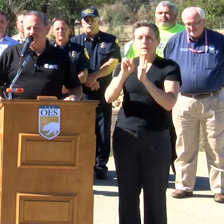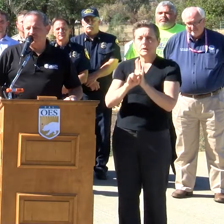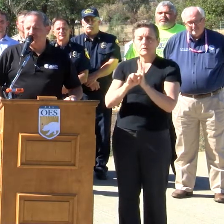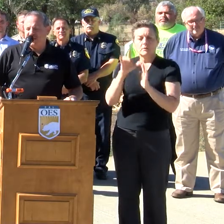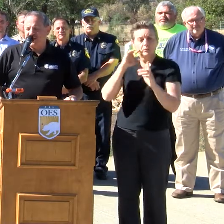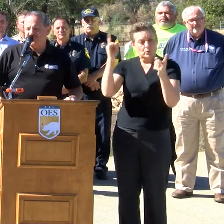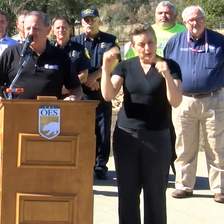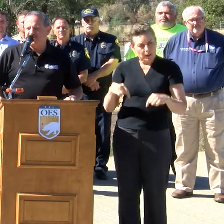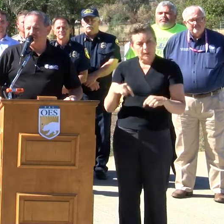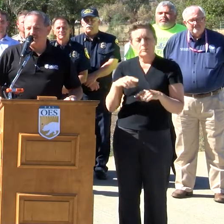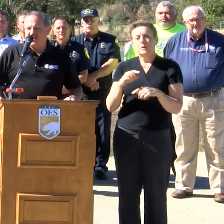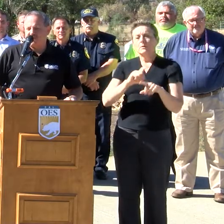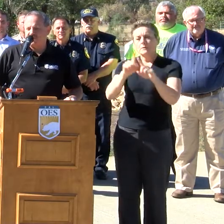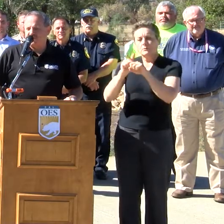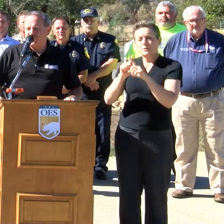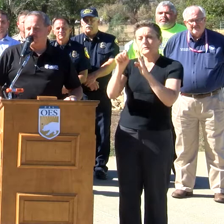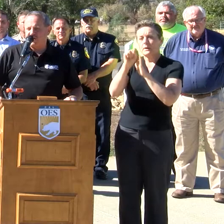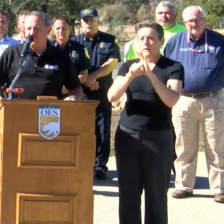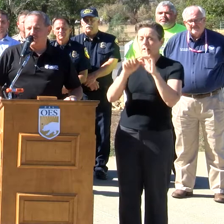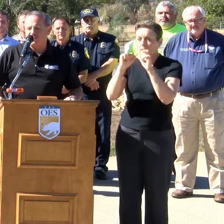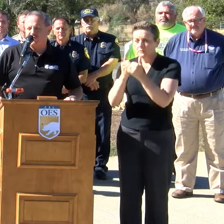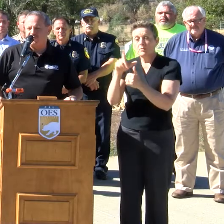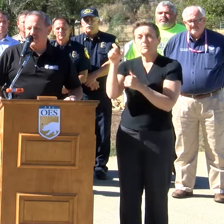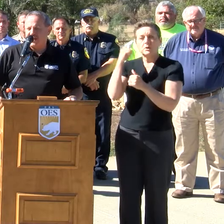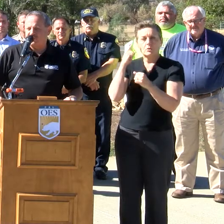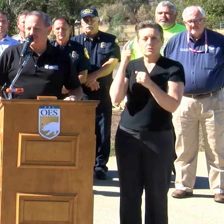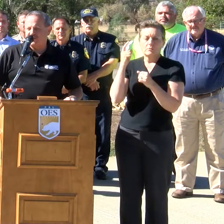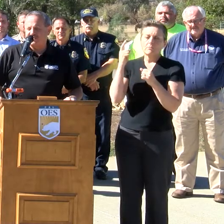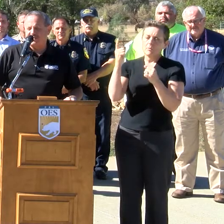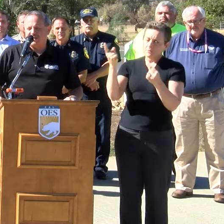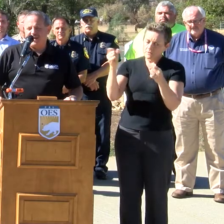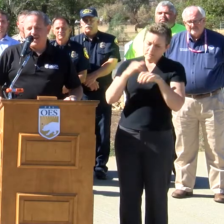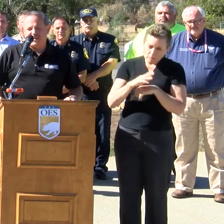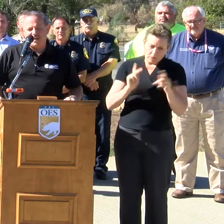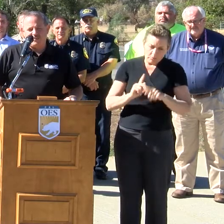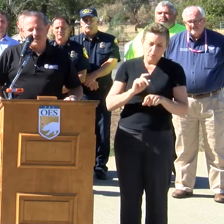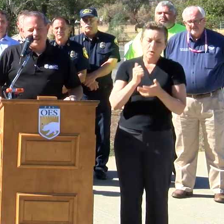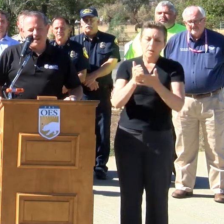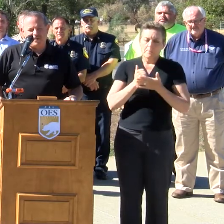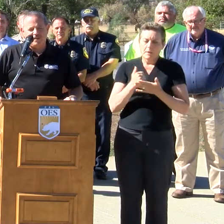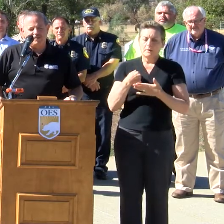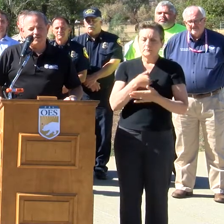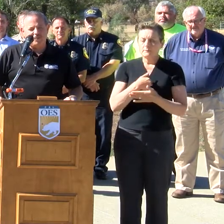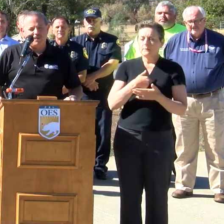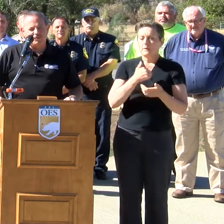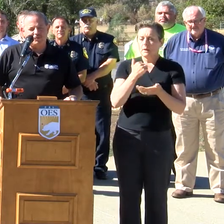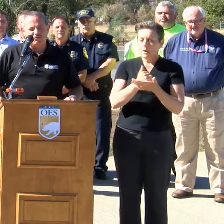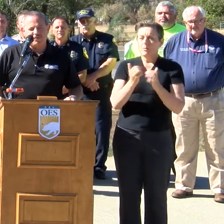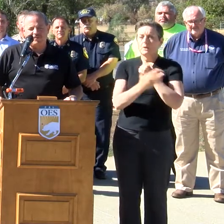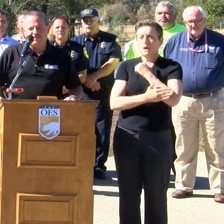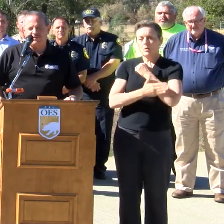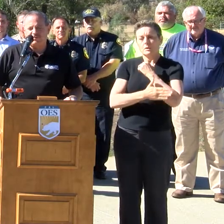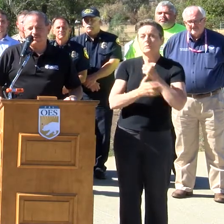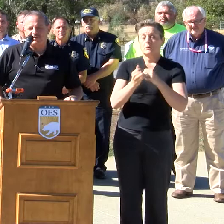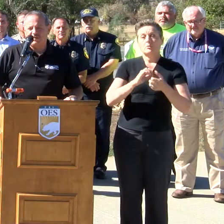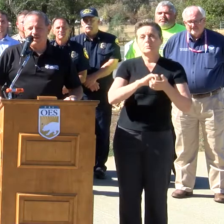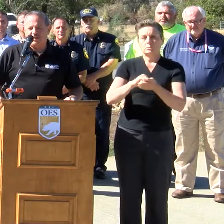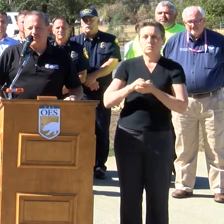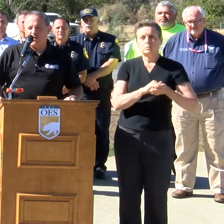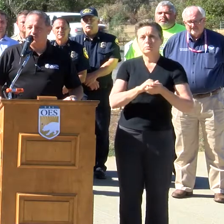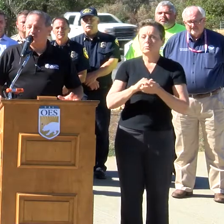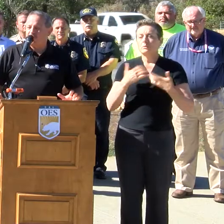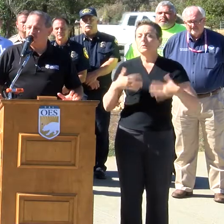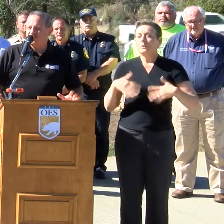from state agencies and now from the federal government to have engaged with us and engage with the county to be able to address these issues.